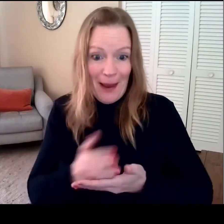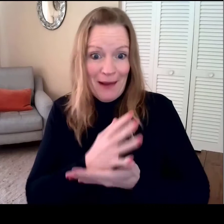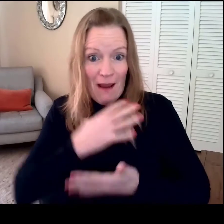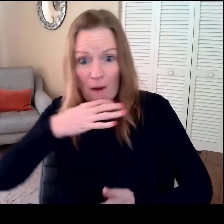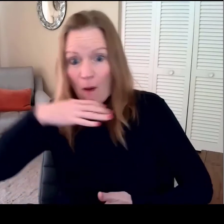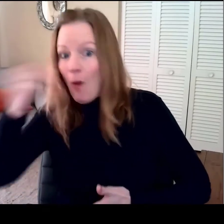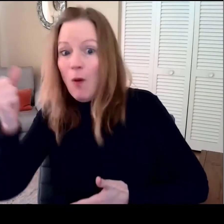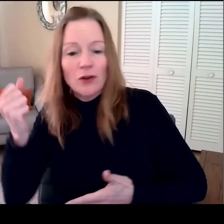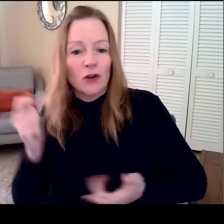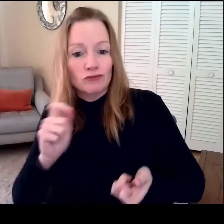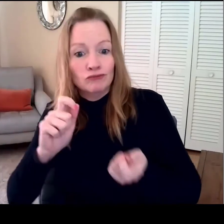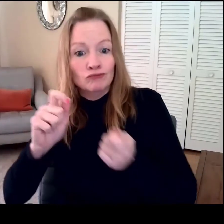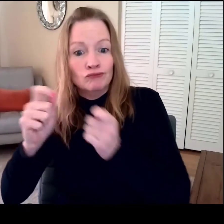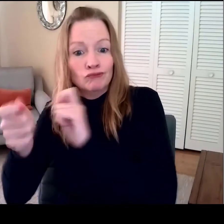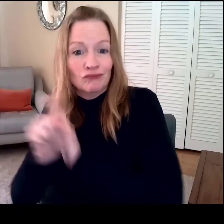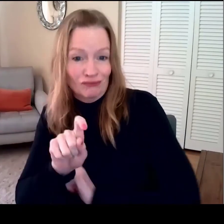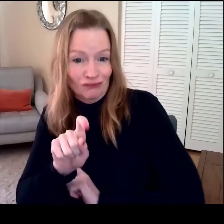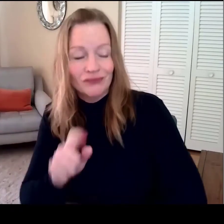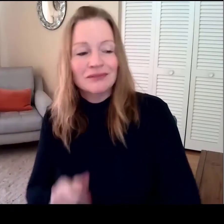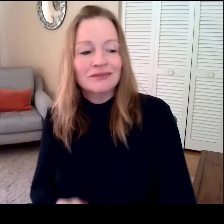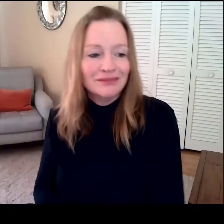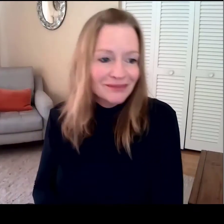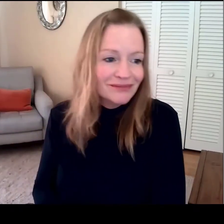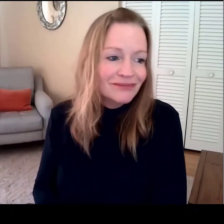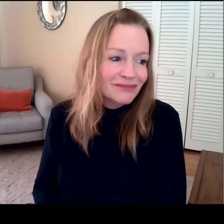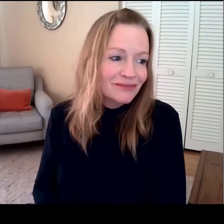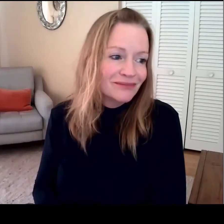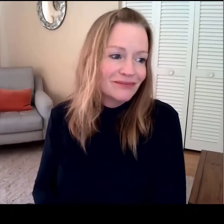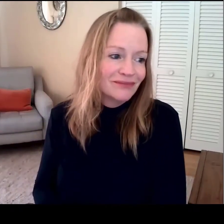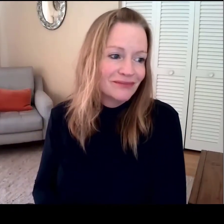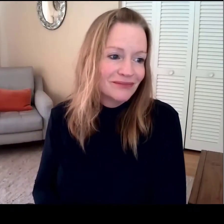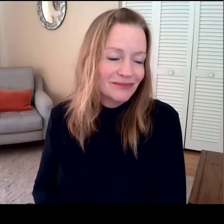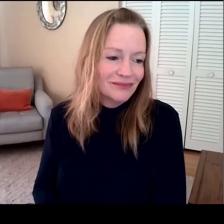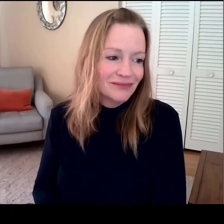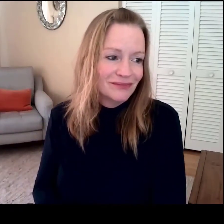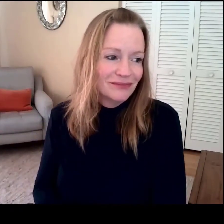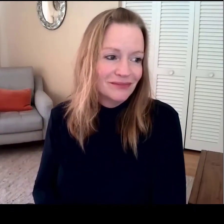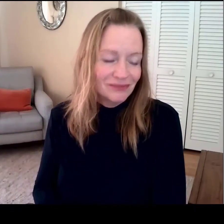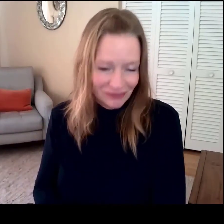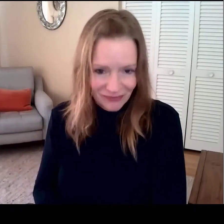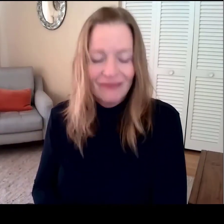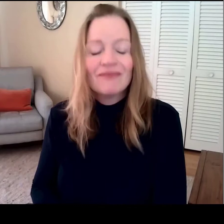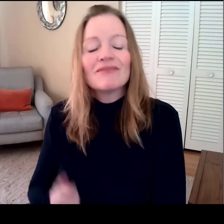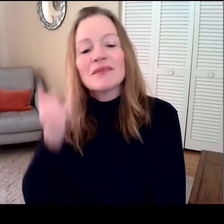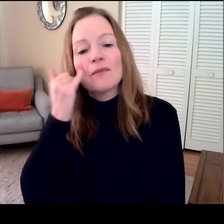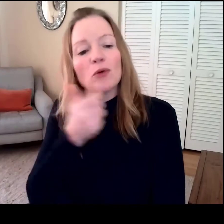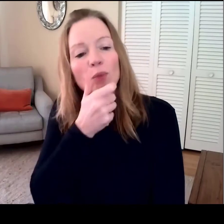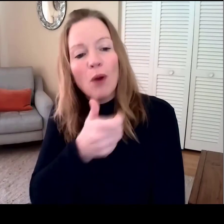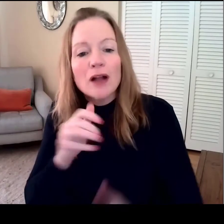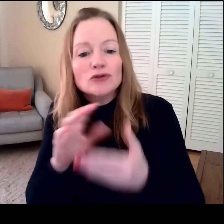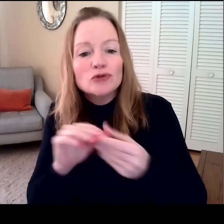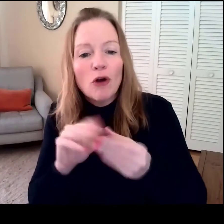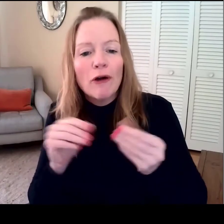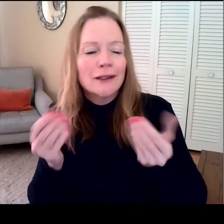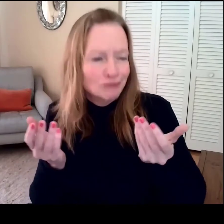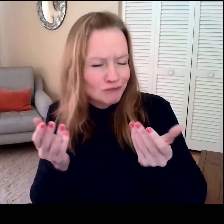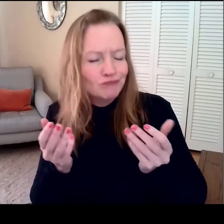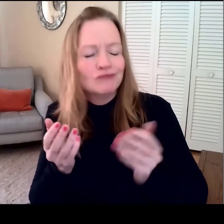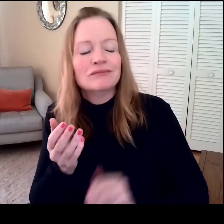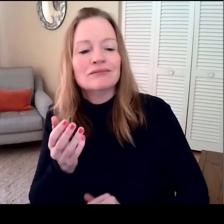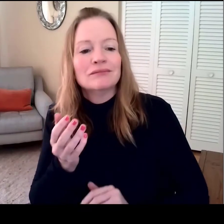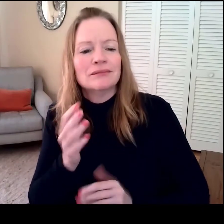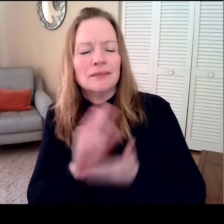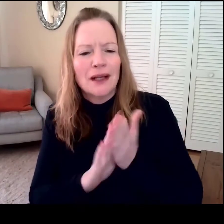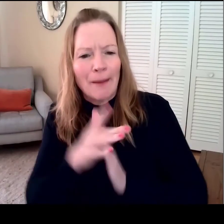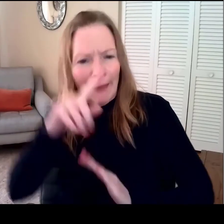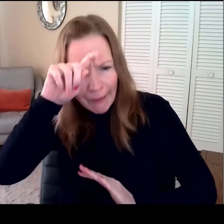The second question is, what happens as infants age? Does maturation impact gaze? And